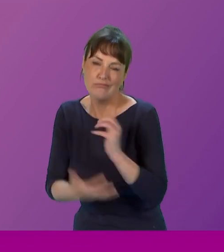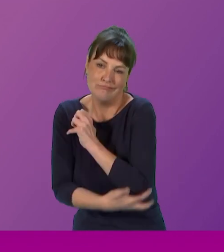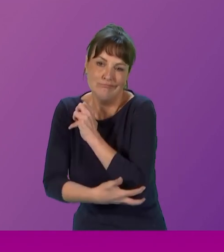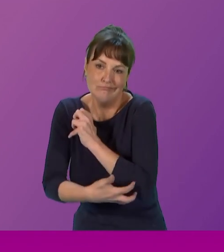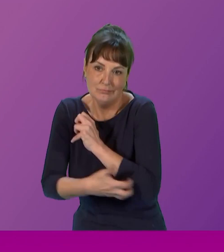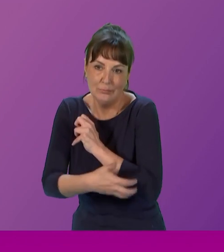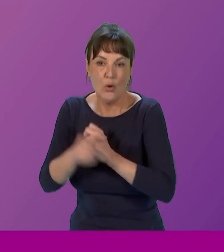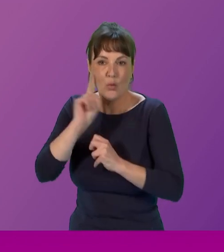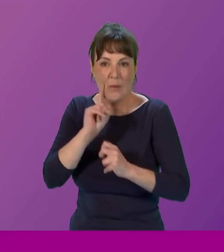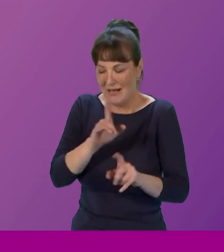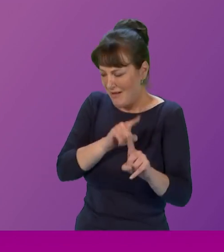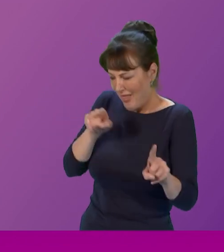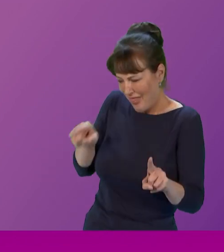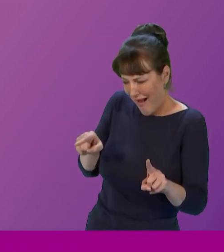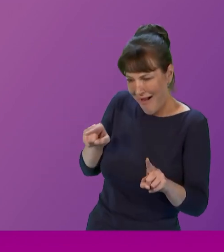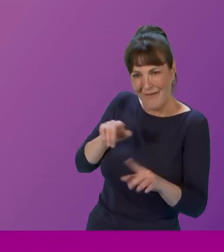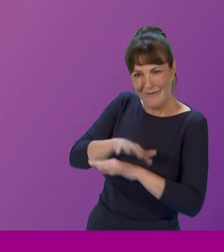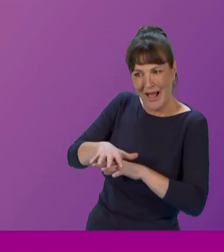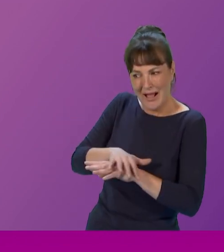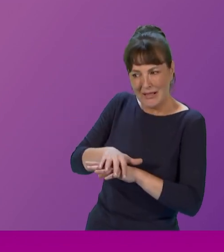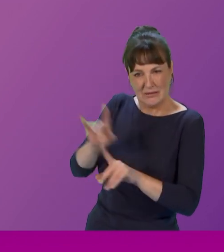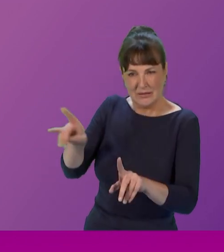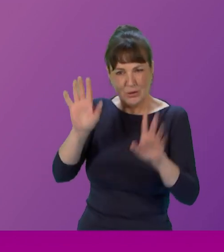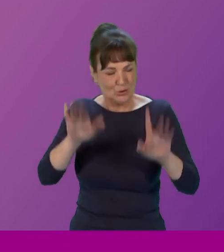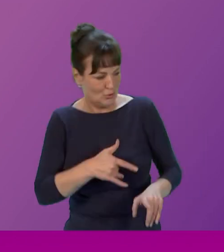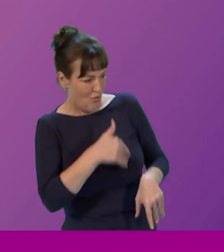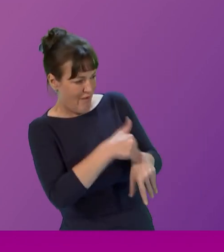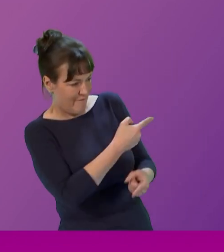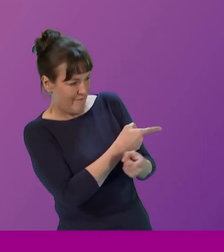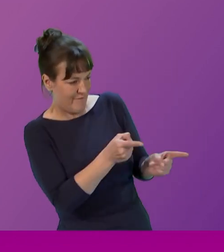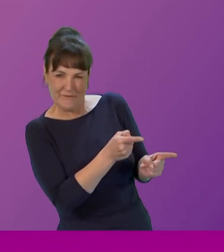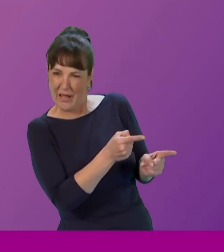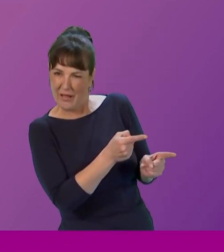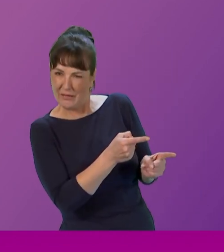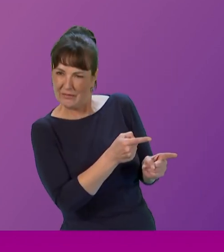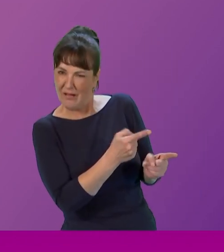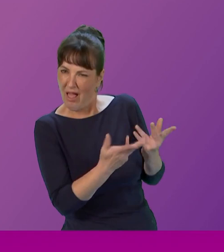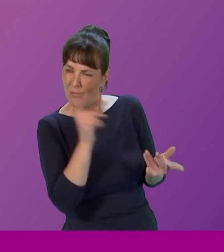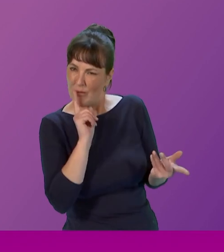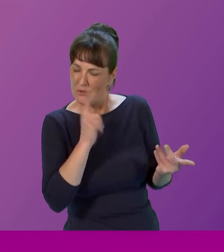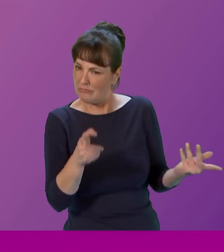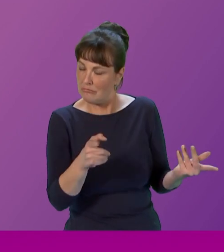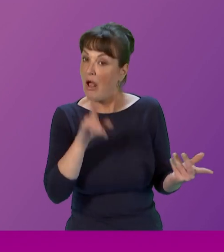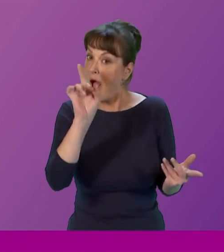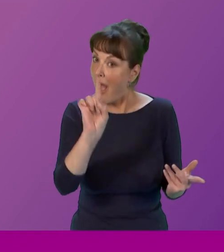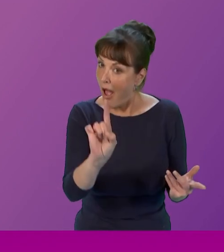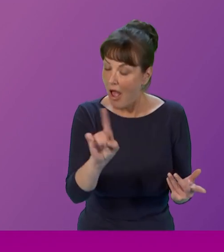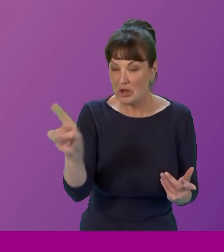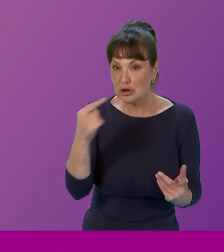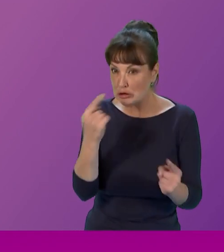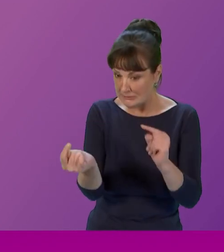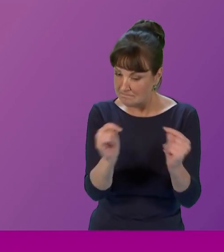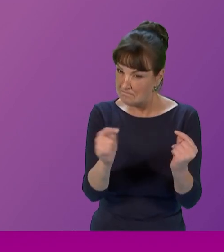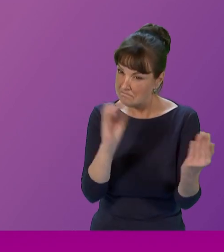explanations of forms of violence that affect mainstream western women she argues that such asymmetries